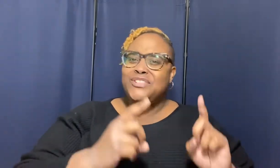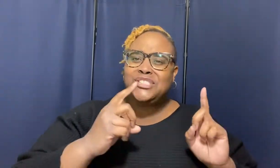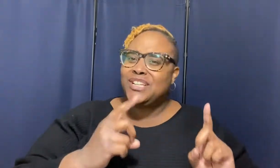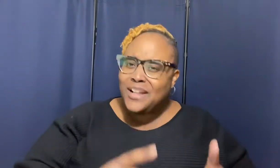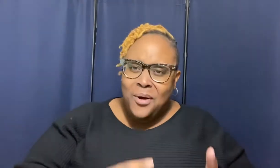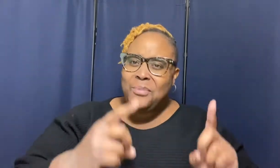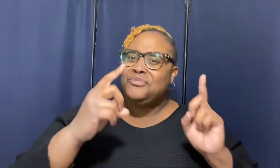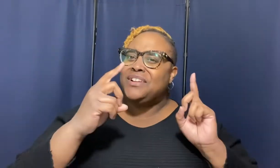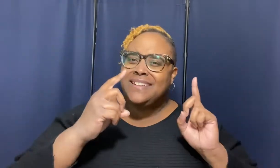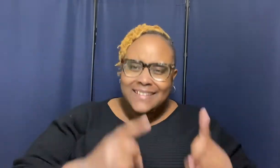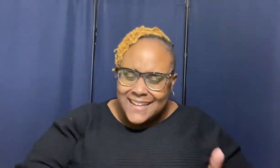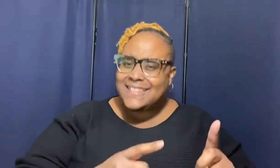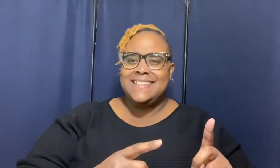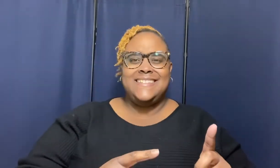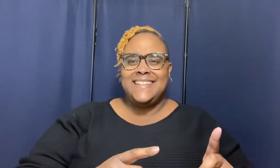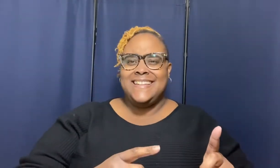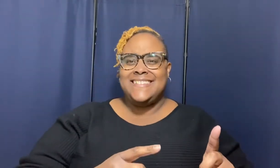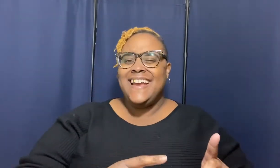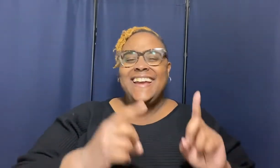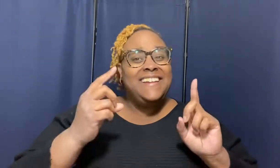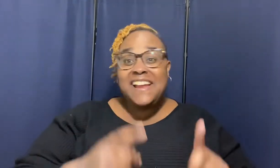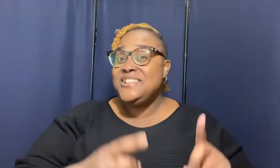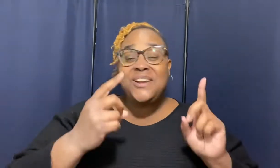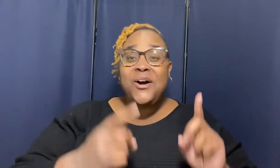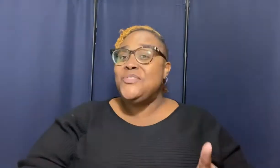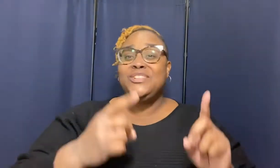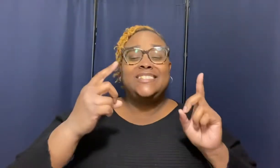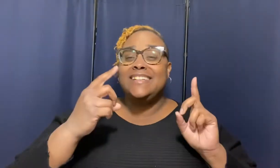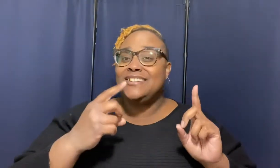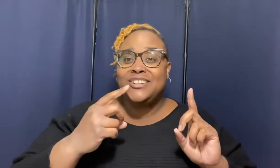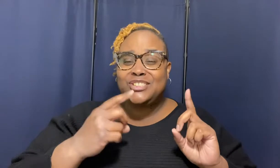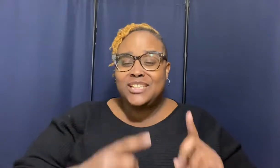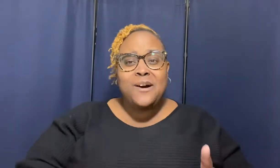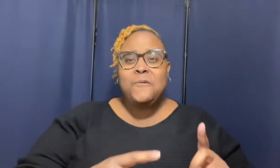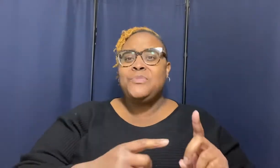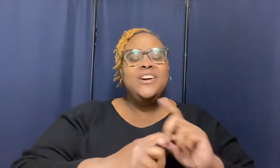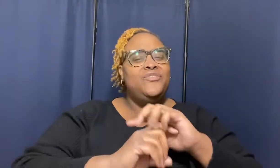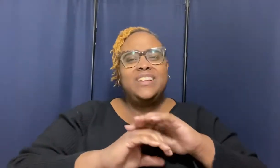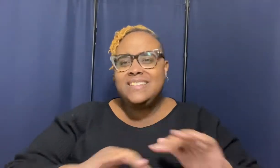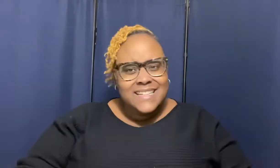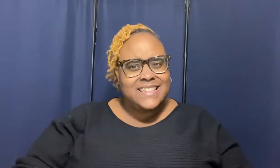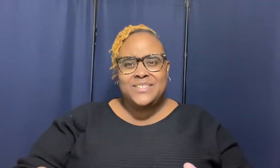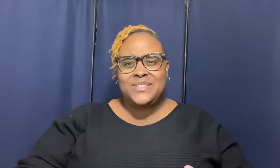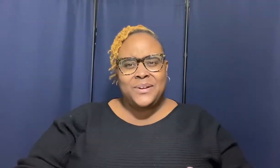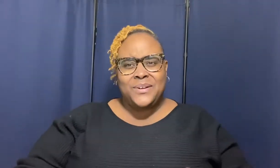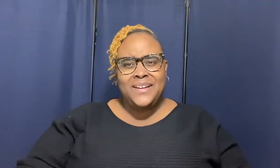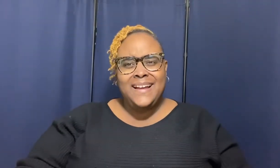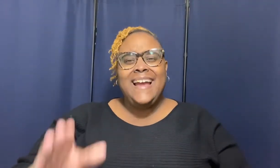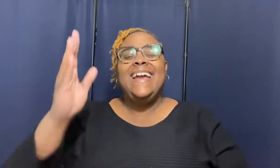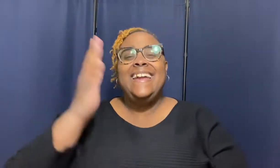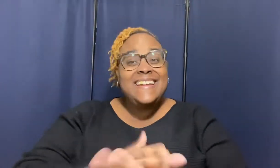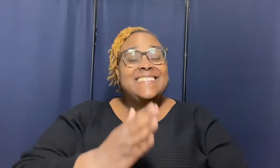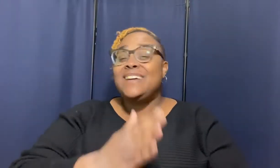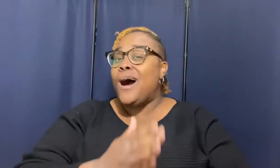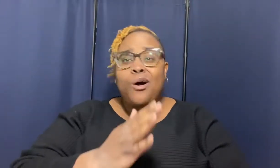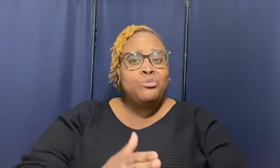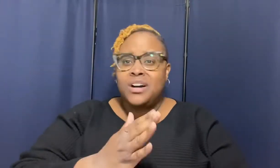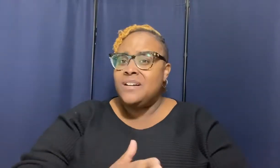shalom for nothing sis he ain't jehovah shalom for nothing sir he is the owner of